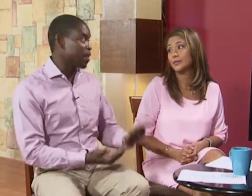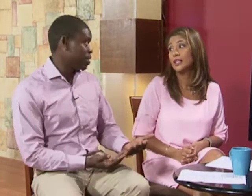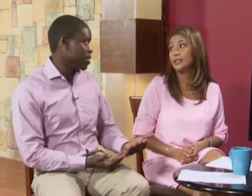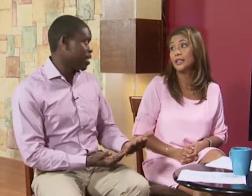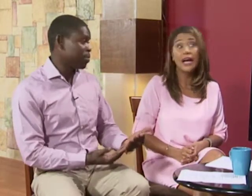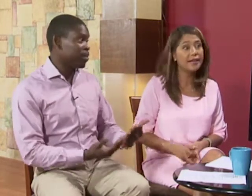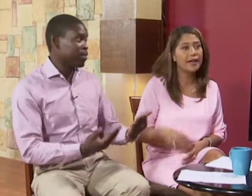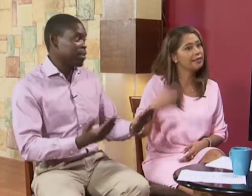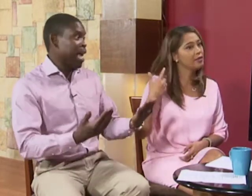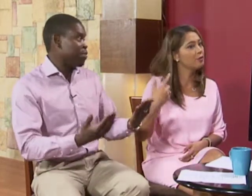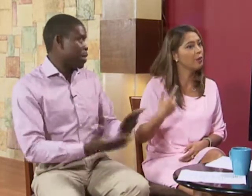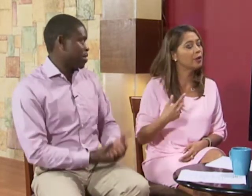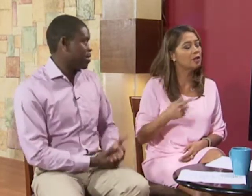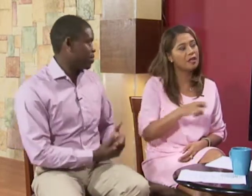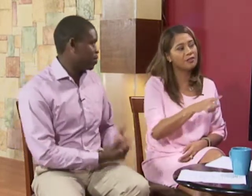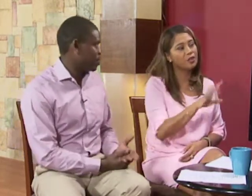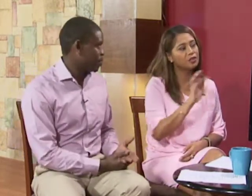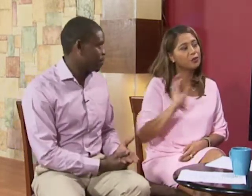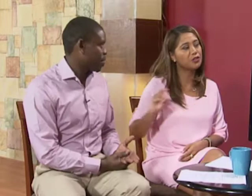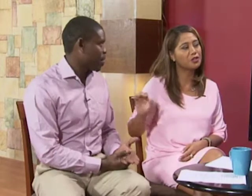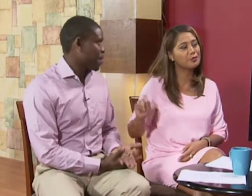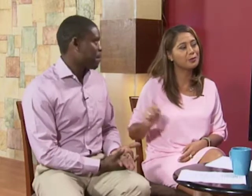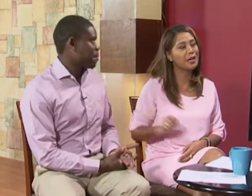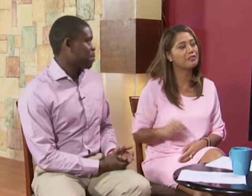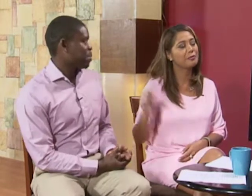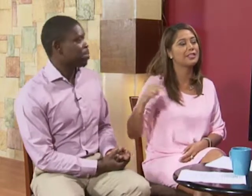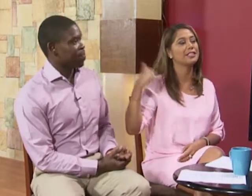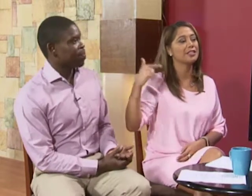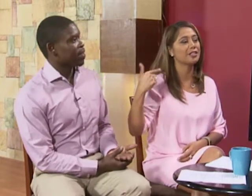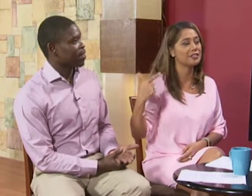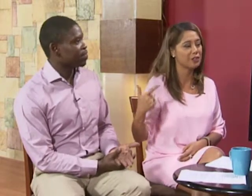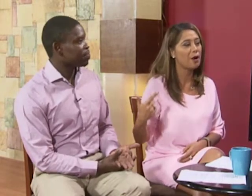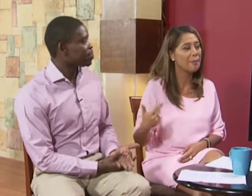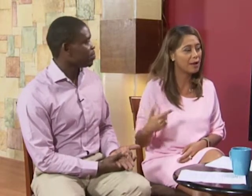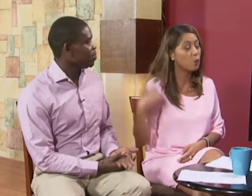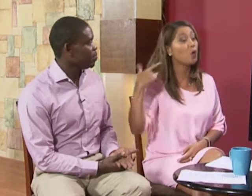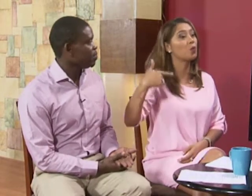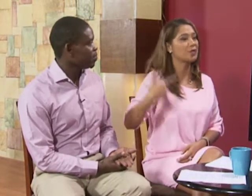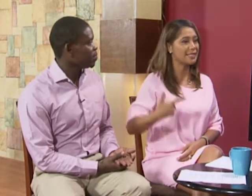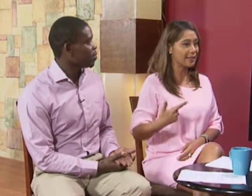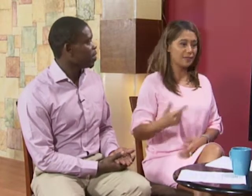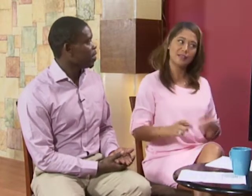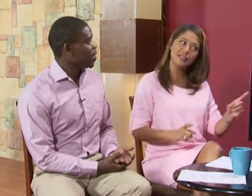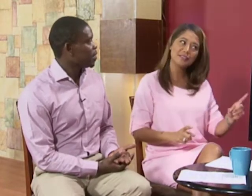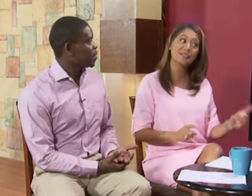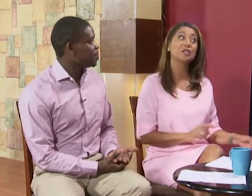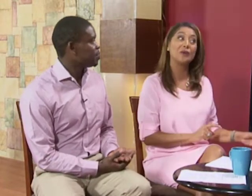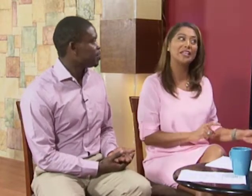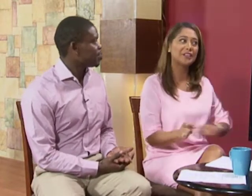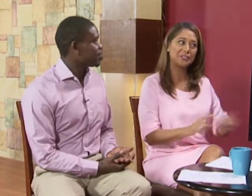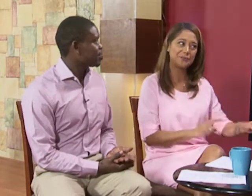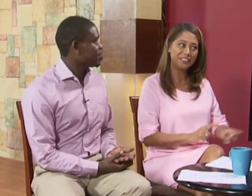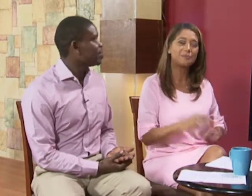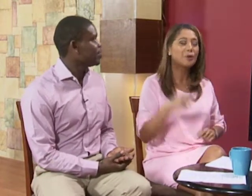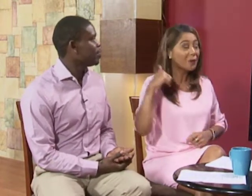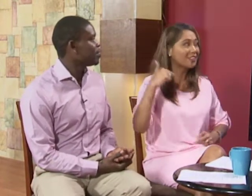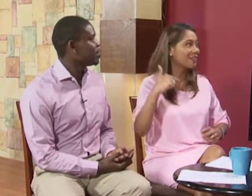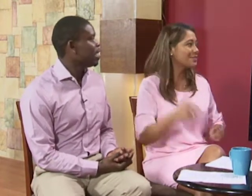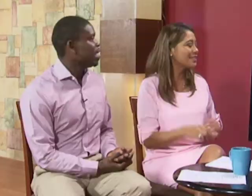yeah and i didn't remember a lot of it until we started doing the alphabet then it started to come back what was next not necessarily what letter is what but what comes next